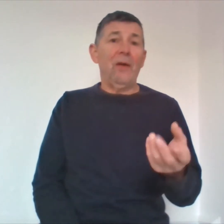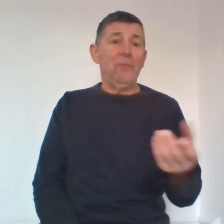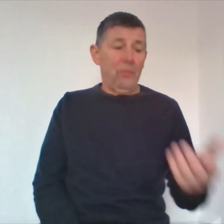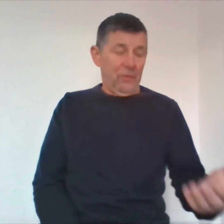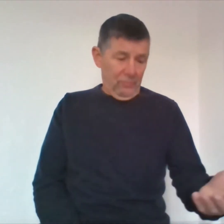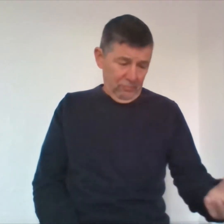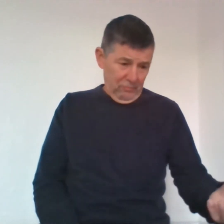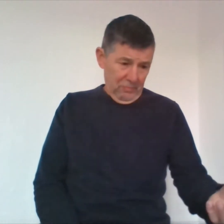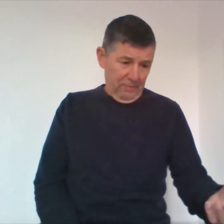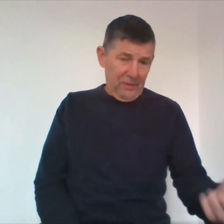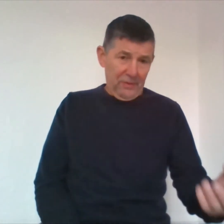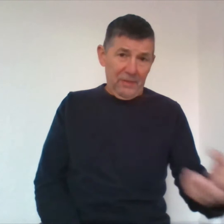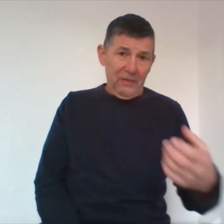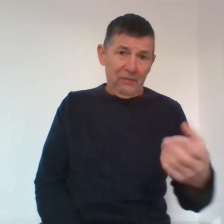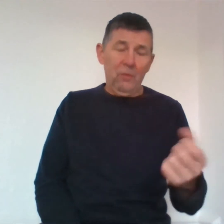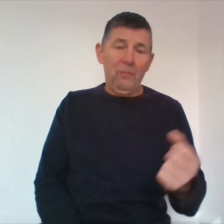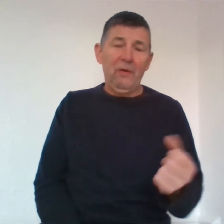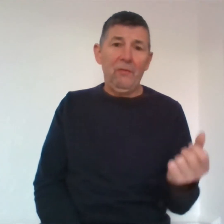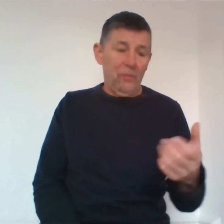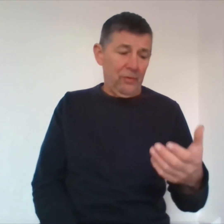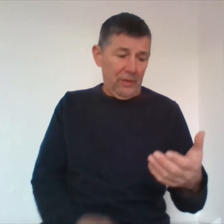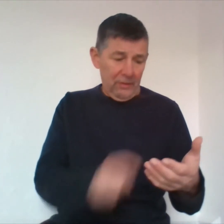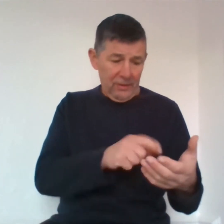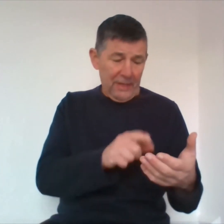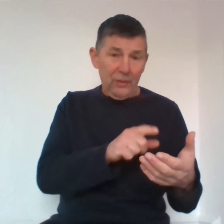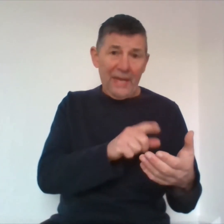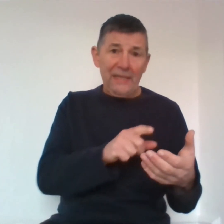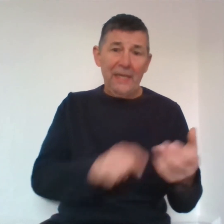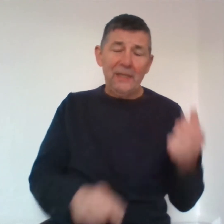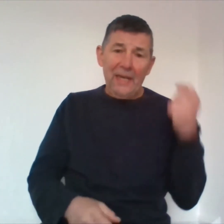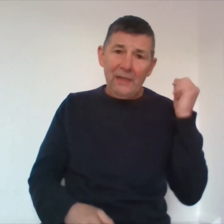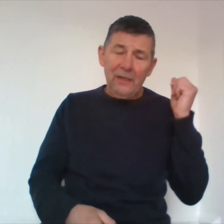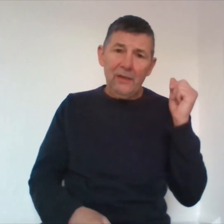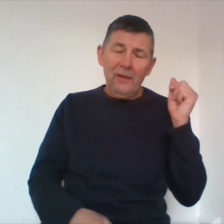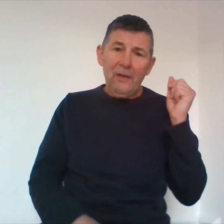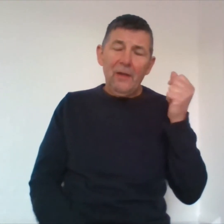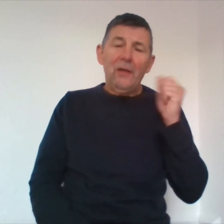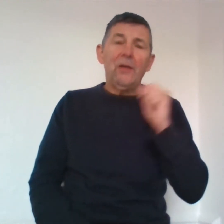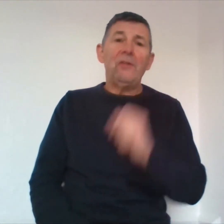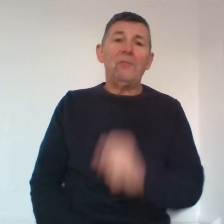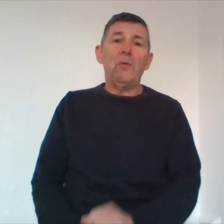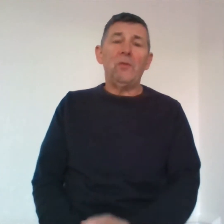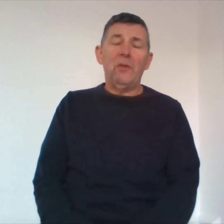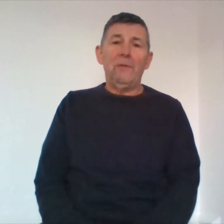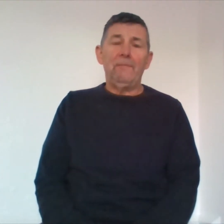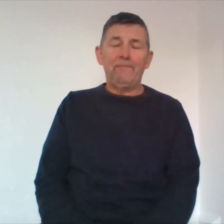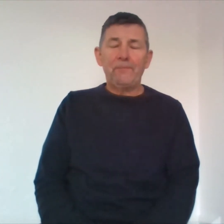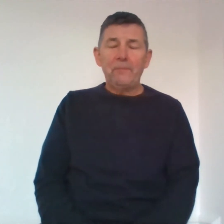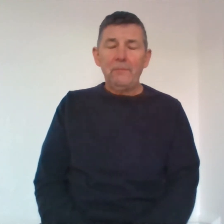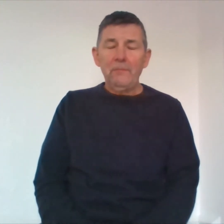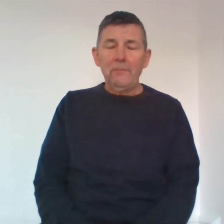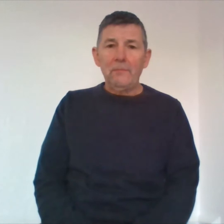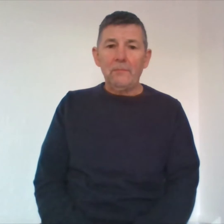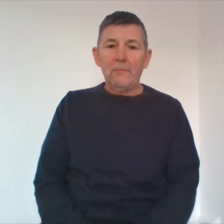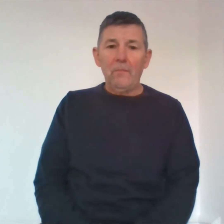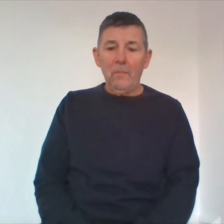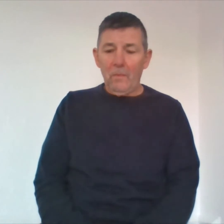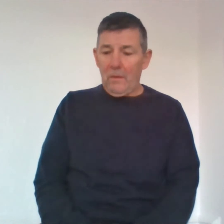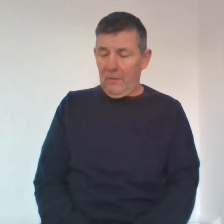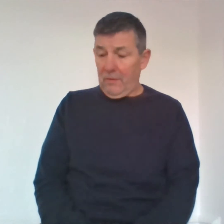what appeared to be his mobile phone and dial 999 and then spoke to the the